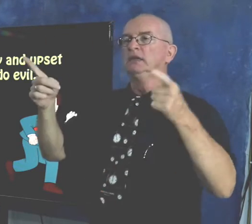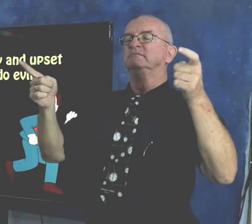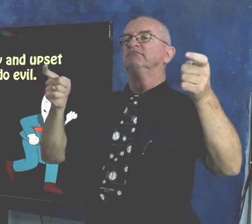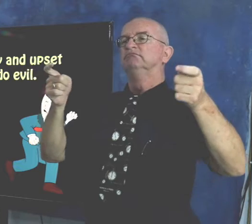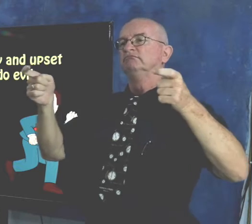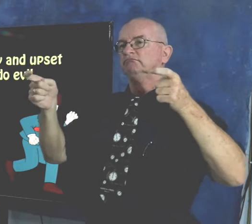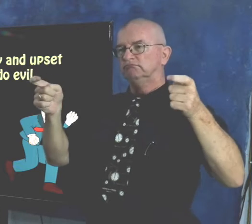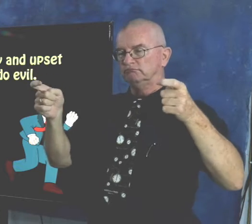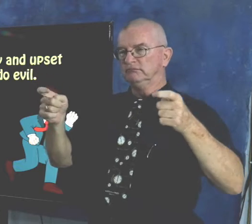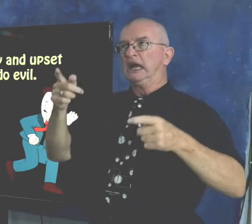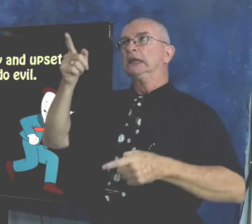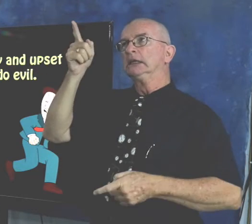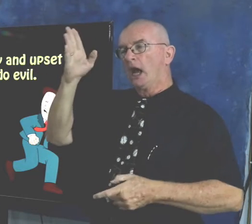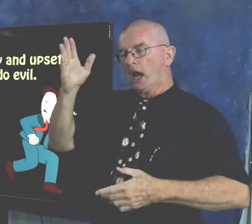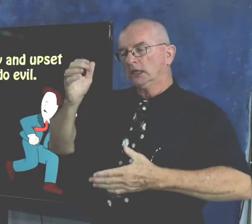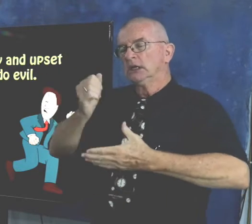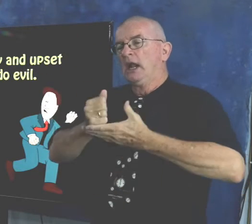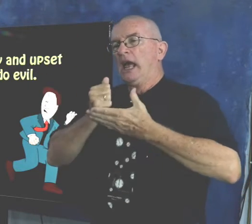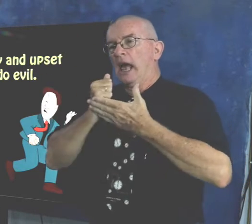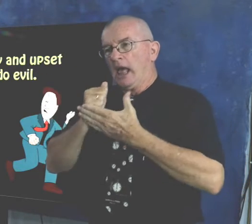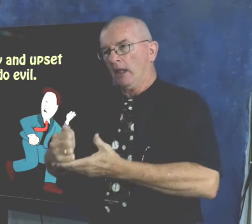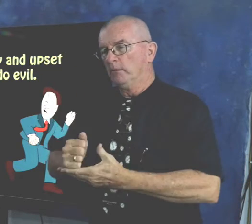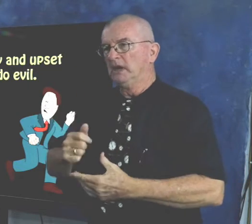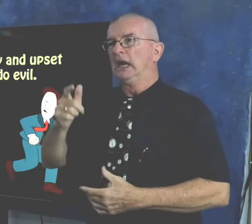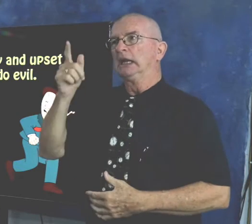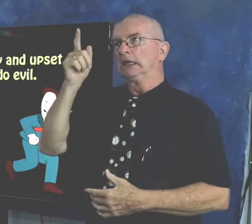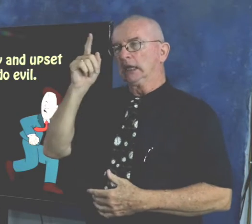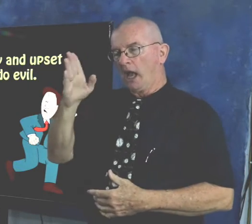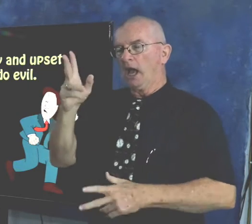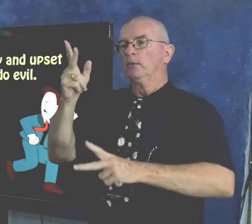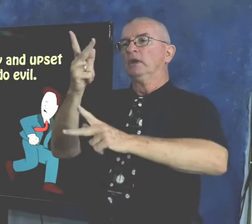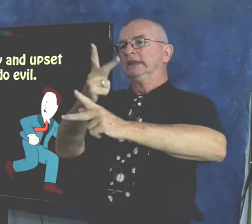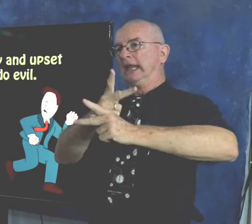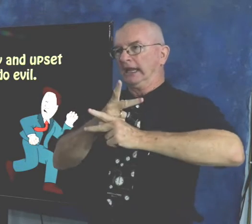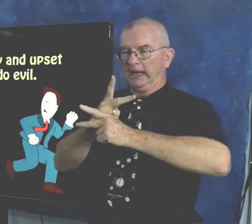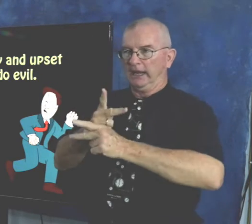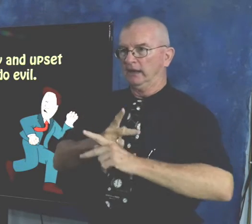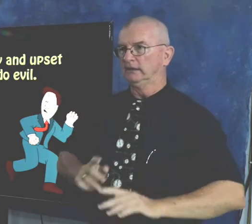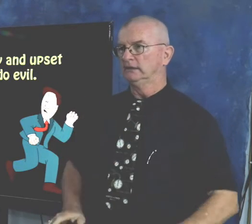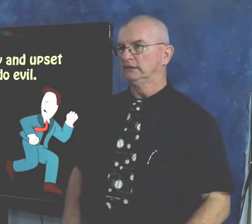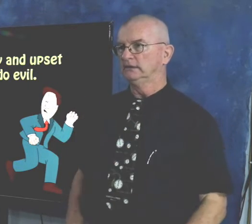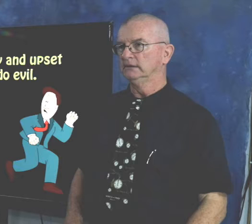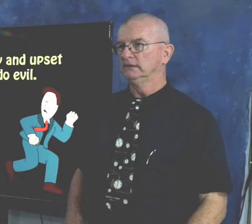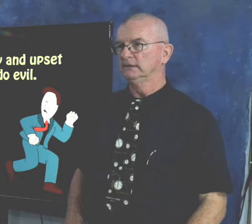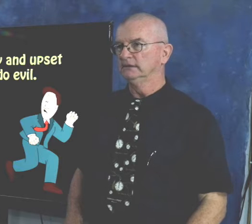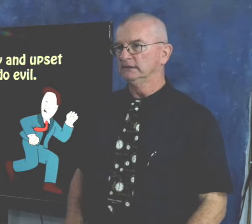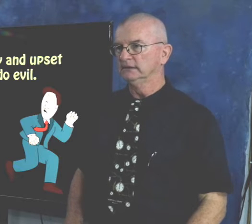Remember, I have to remember I myself that God is in control and He will take care of me.